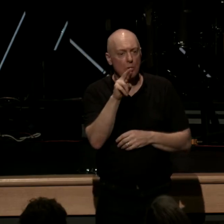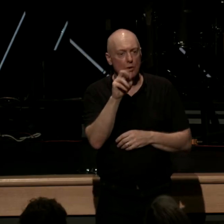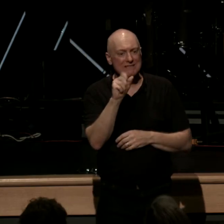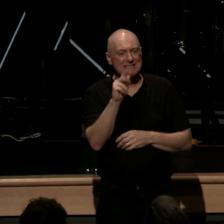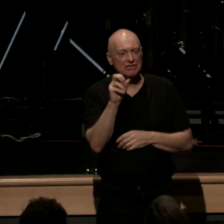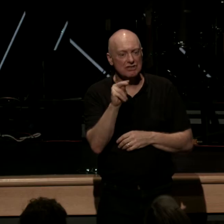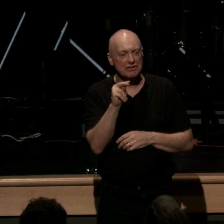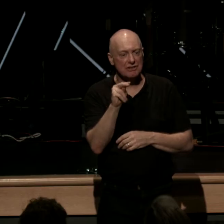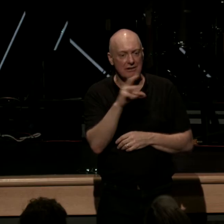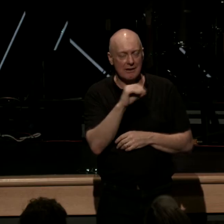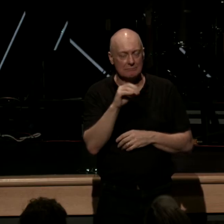madness